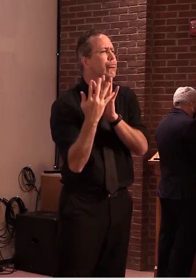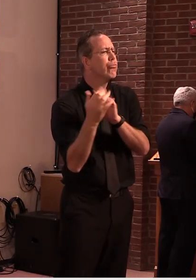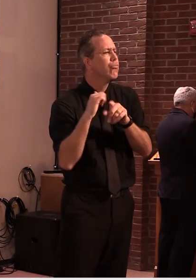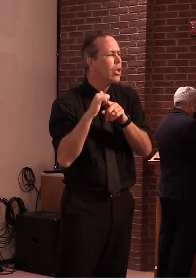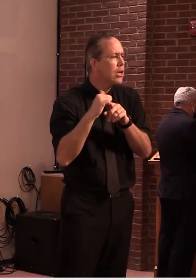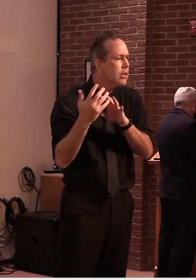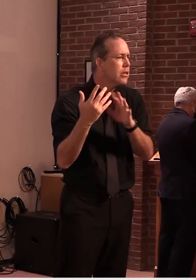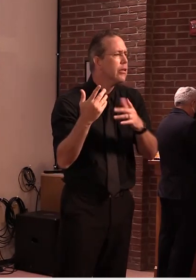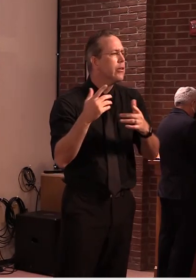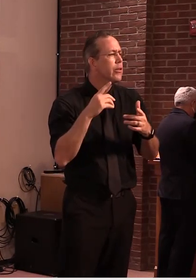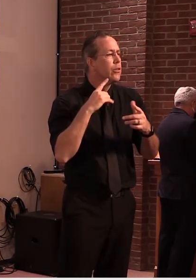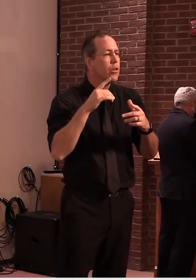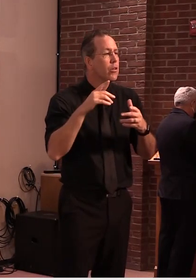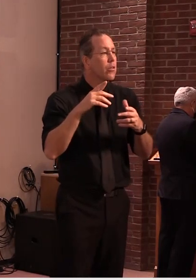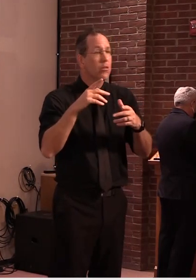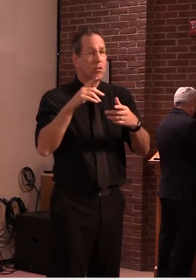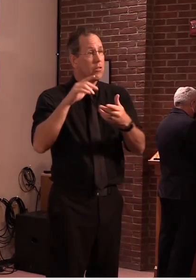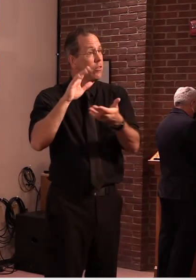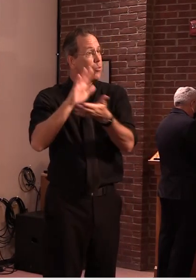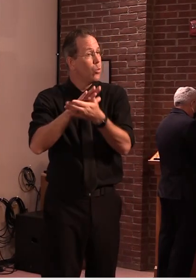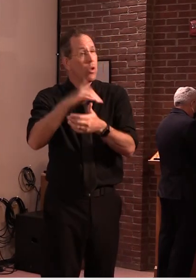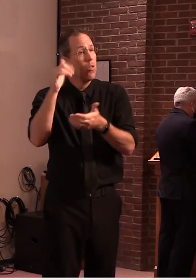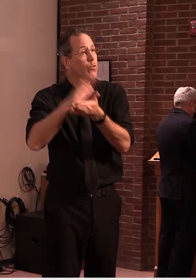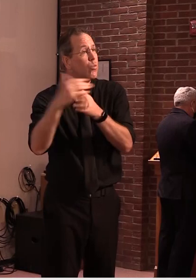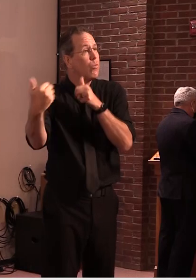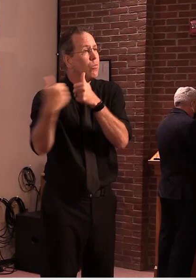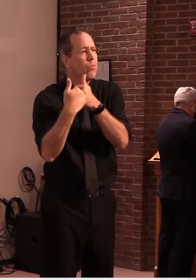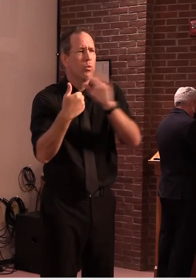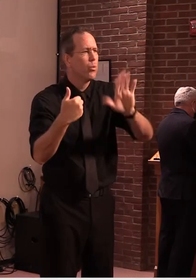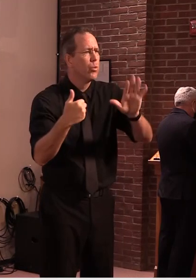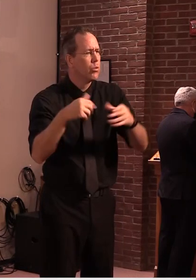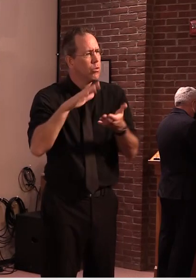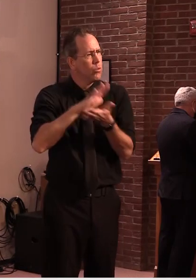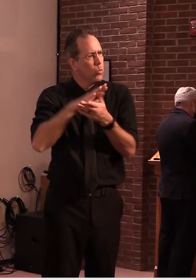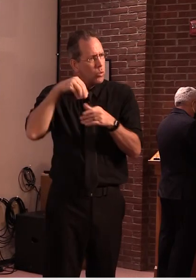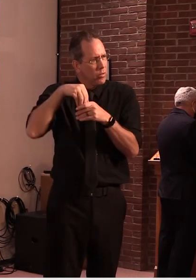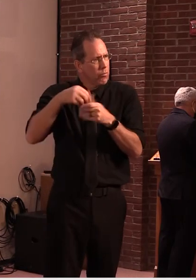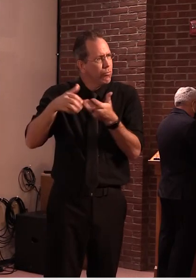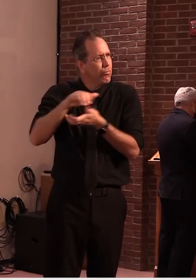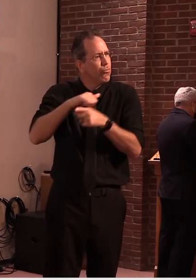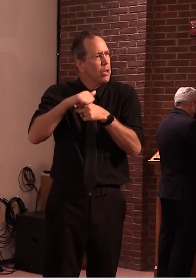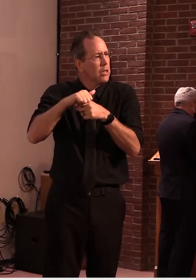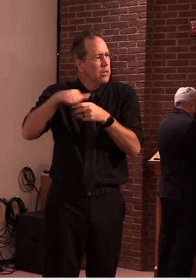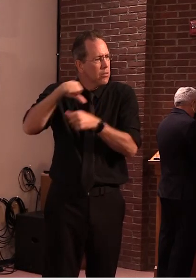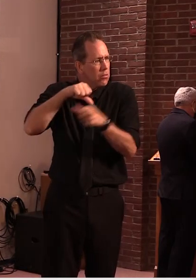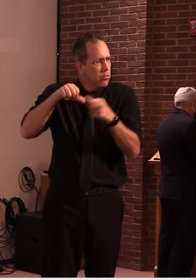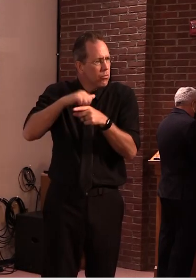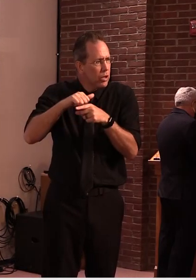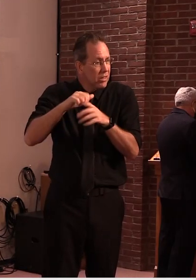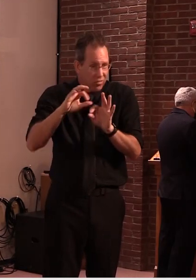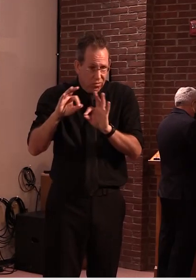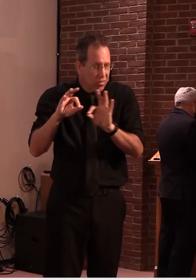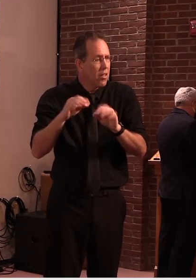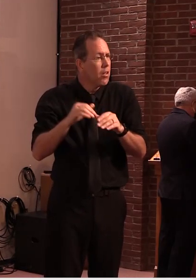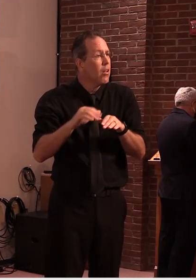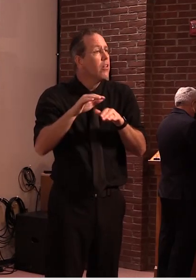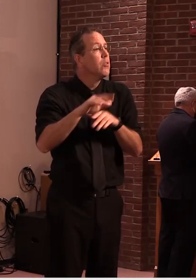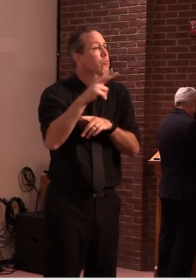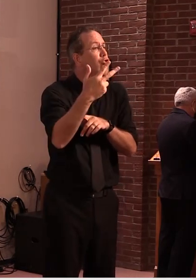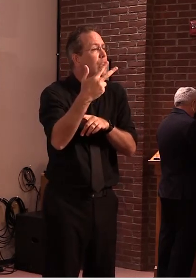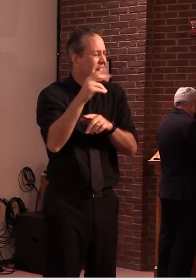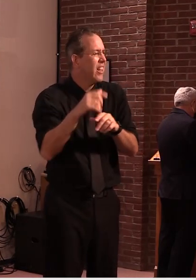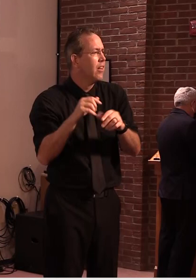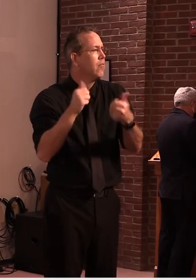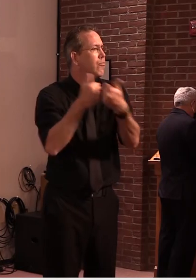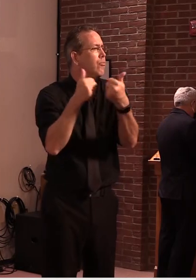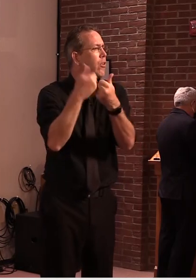be held back until all schools reach step three the decision to move from step two to step three will